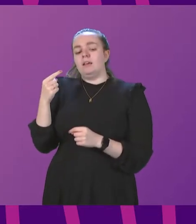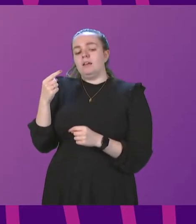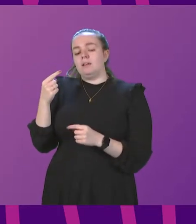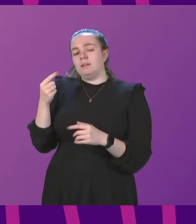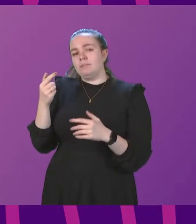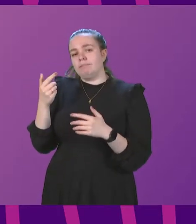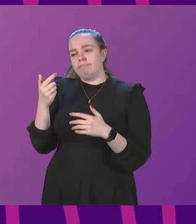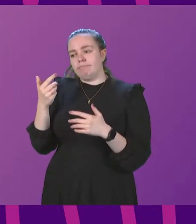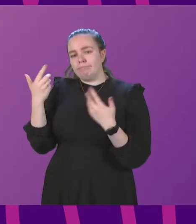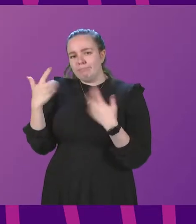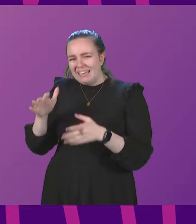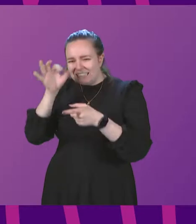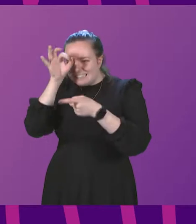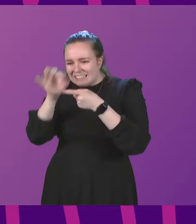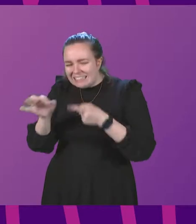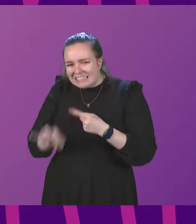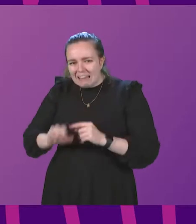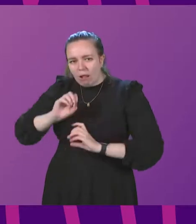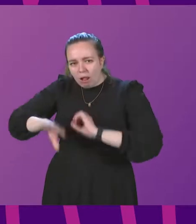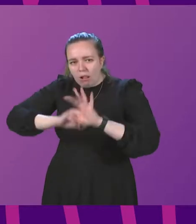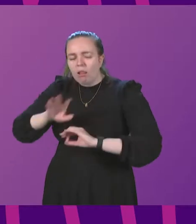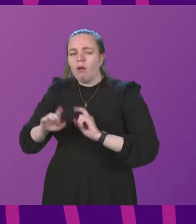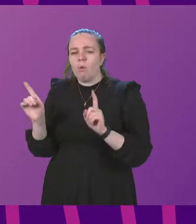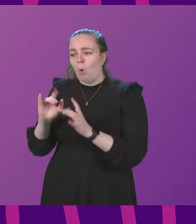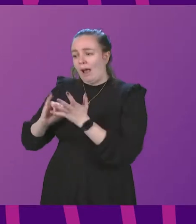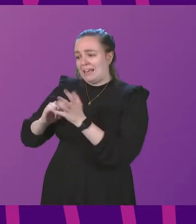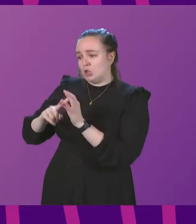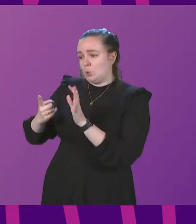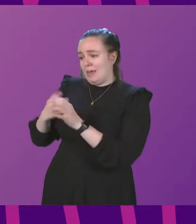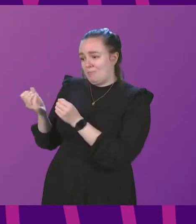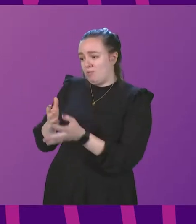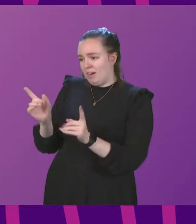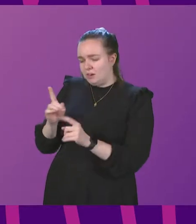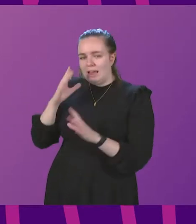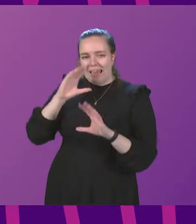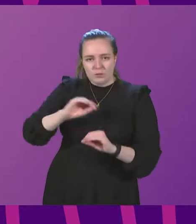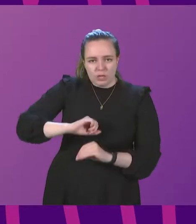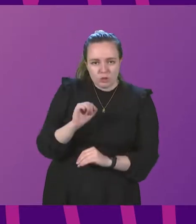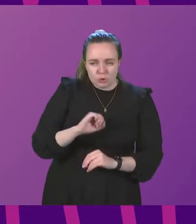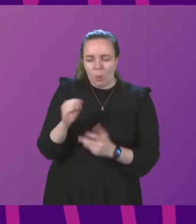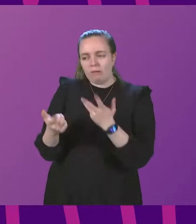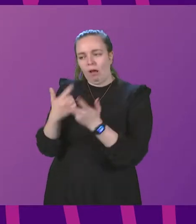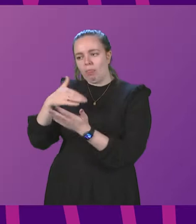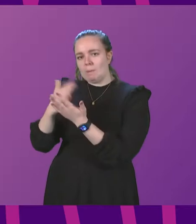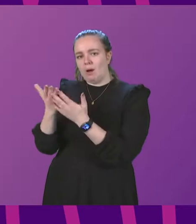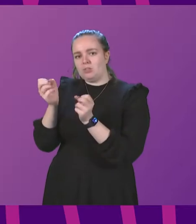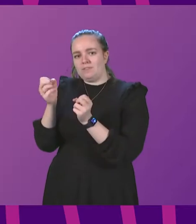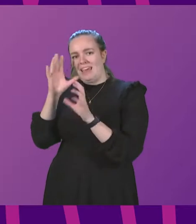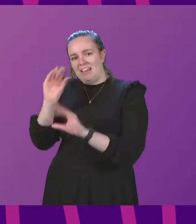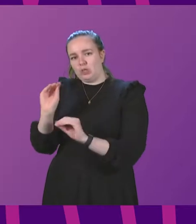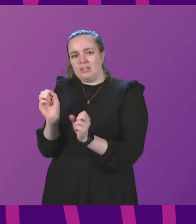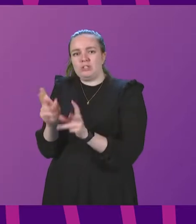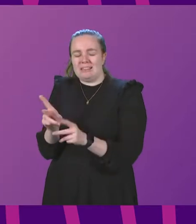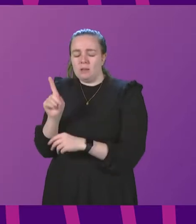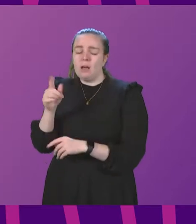great detail into what has been provided by the SQA, Education Scotland and other parts of the education system. But